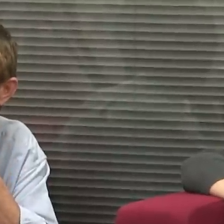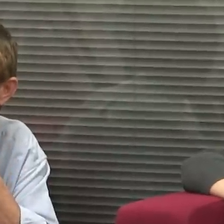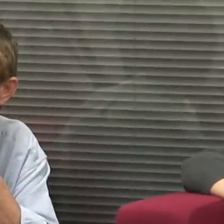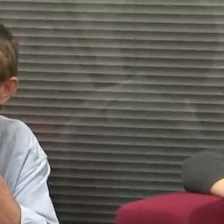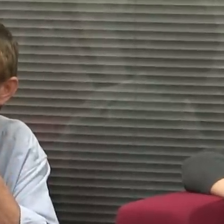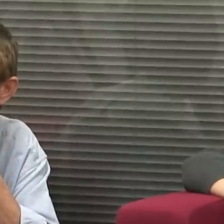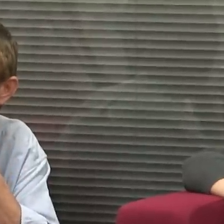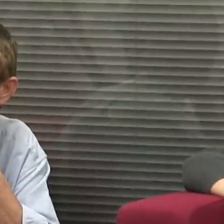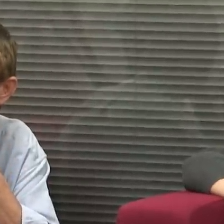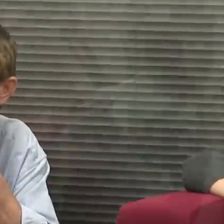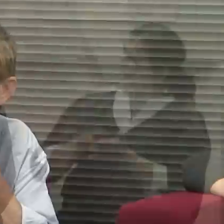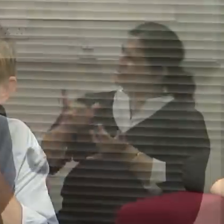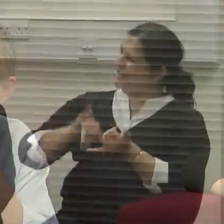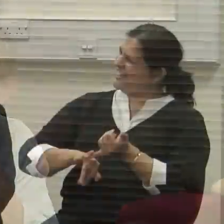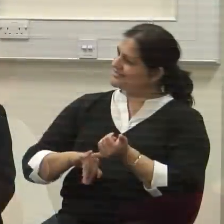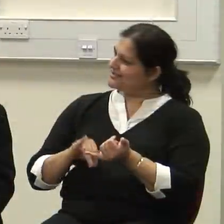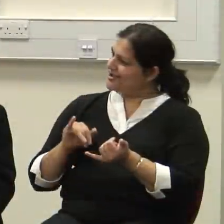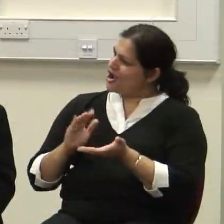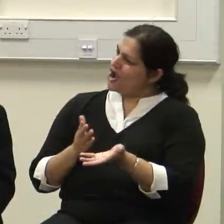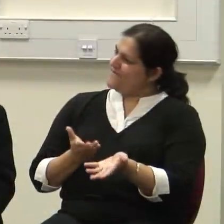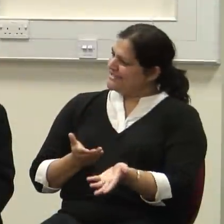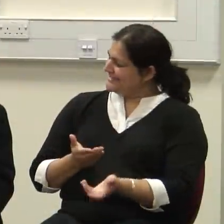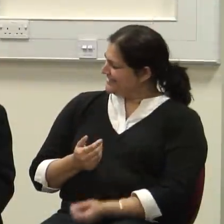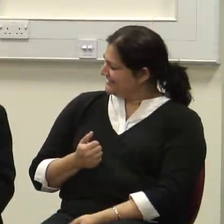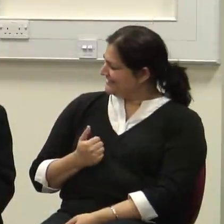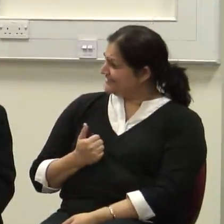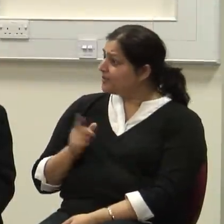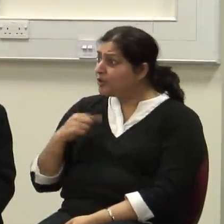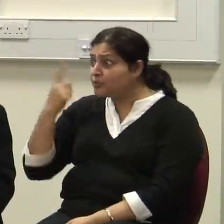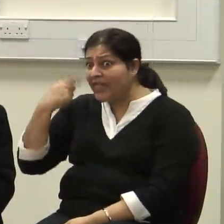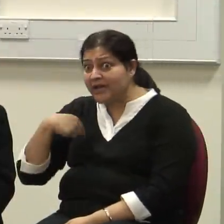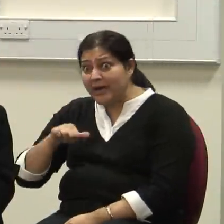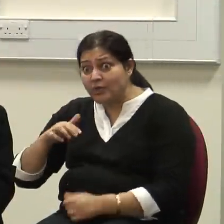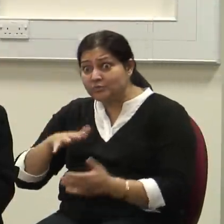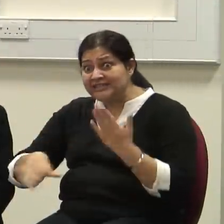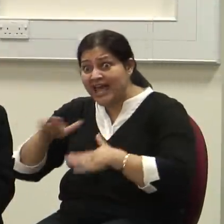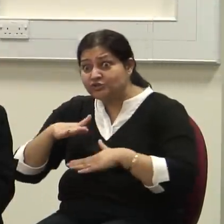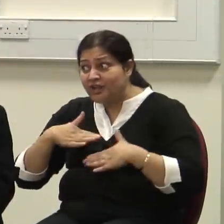Health Service here in this country? What do you think about the National Health Service itself?